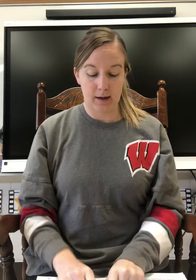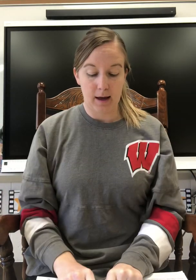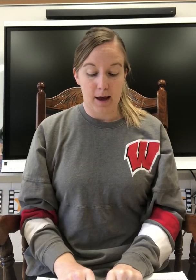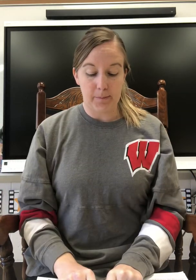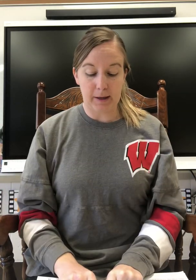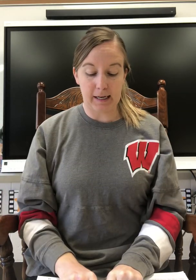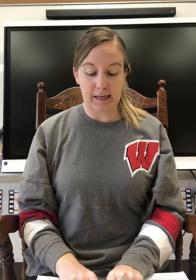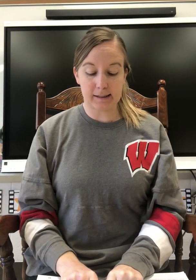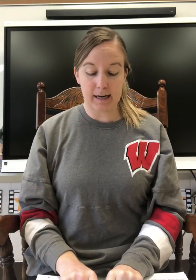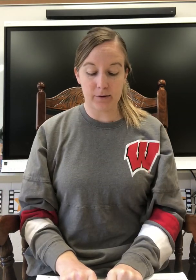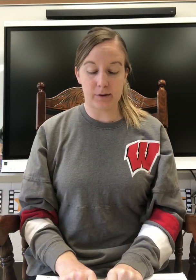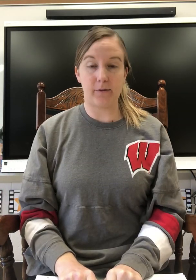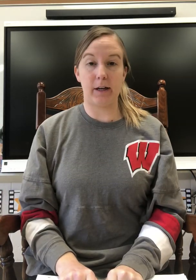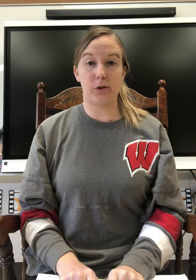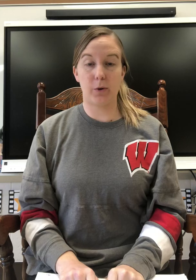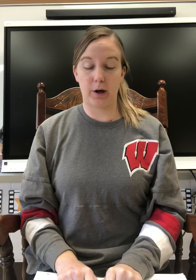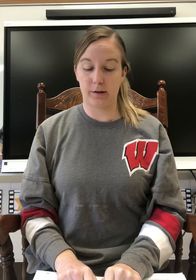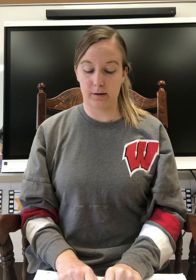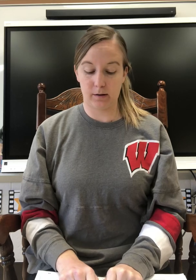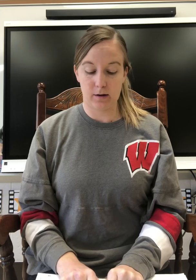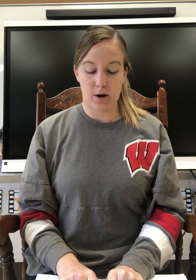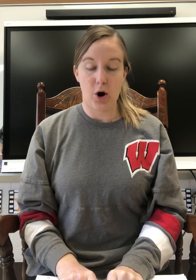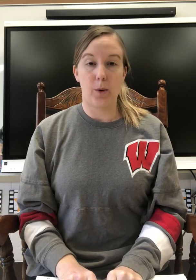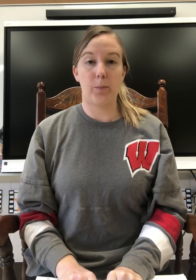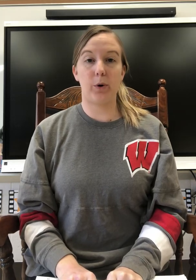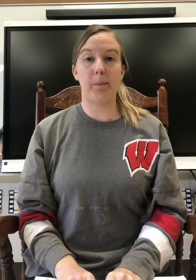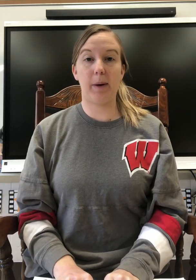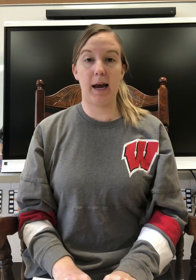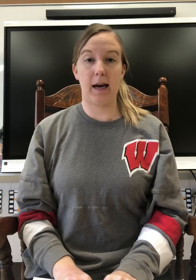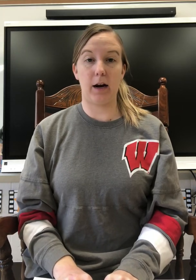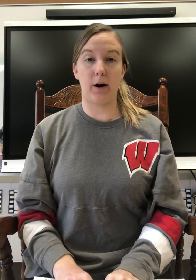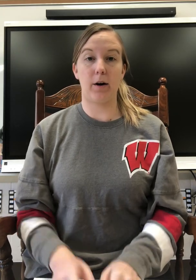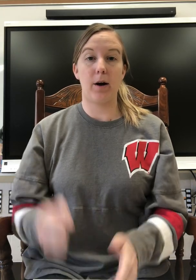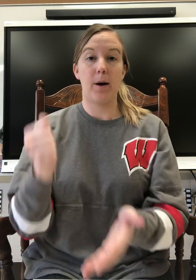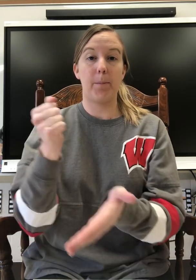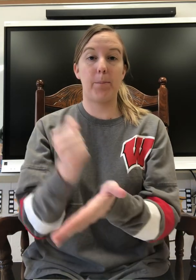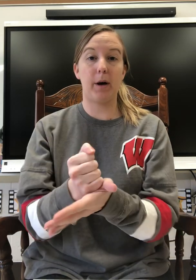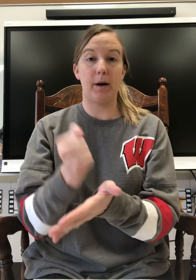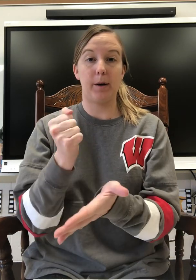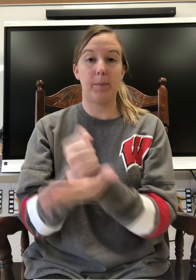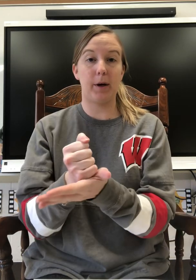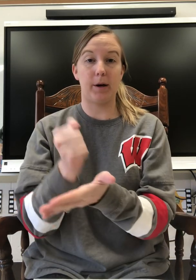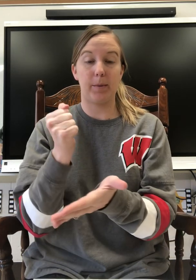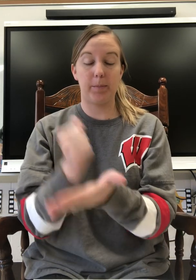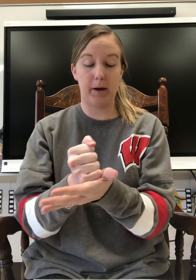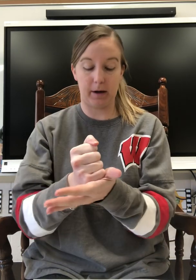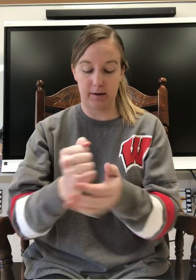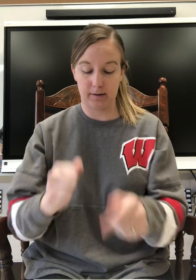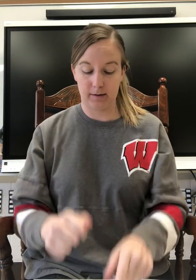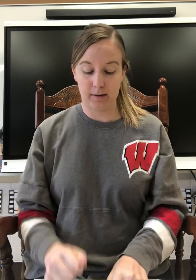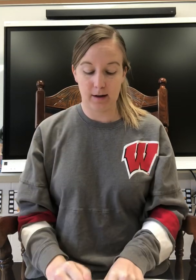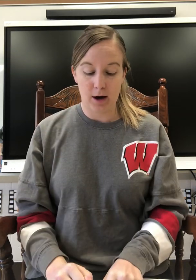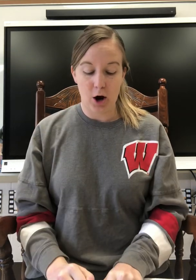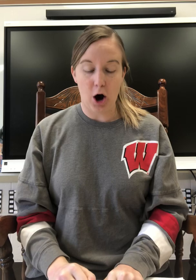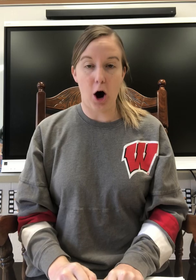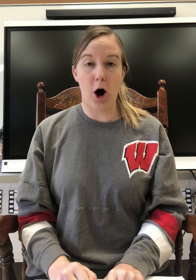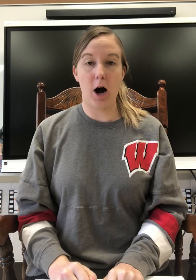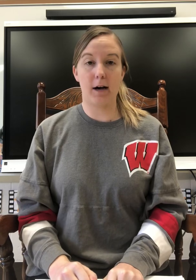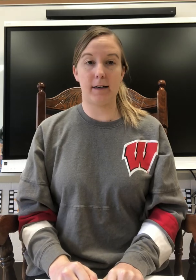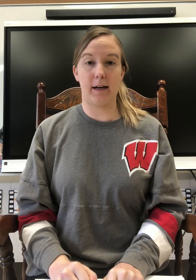Beginning sounds of each word. Prepare, p, p, p. Audience,